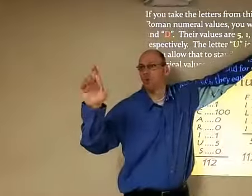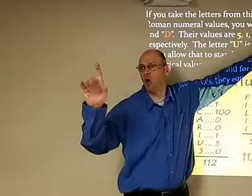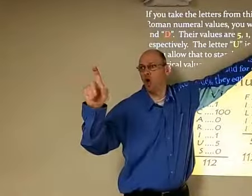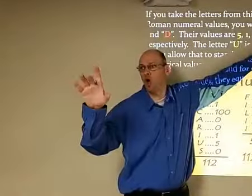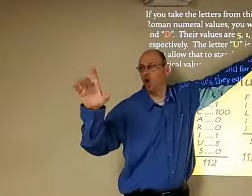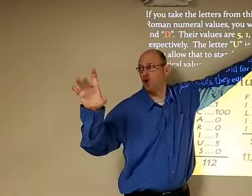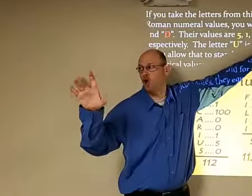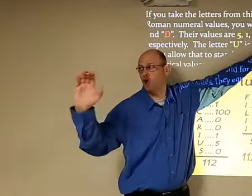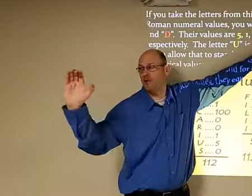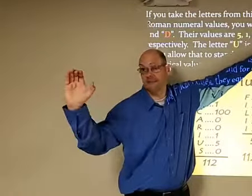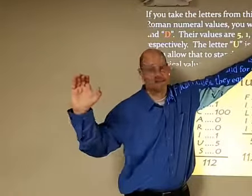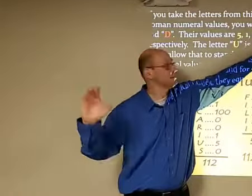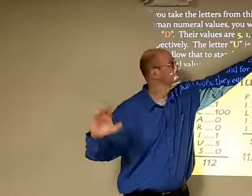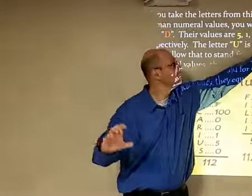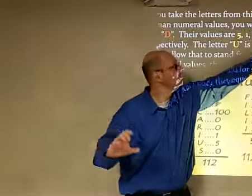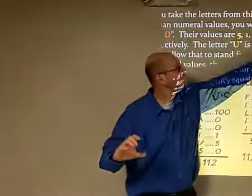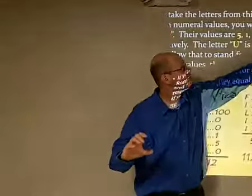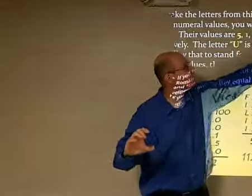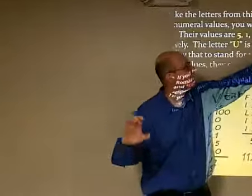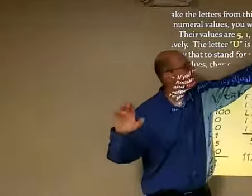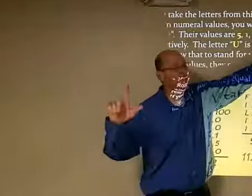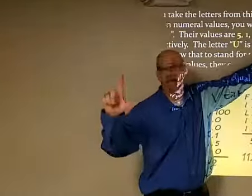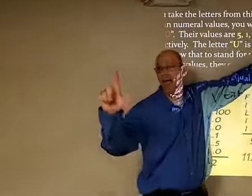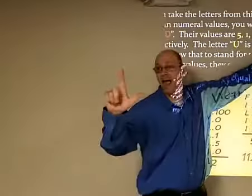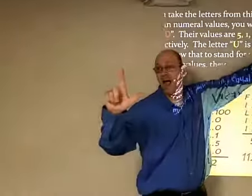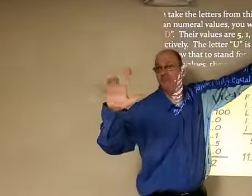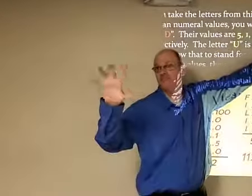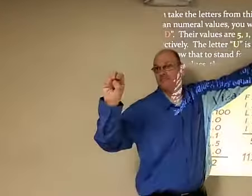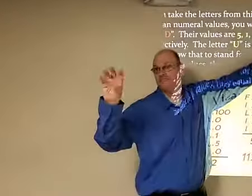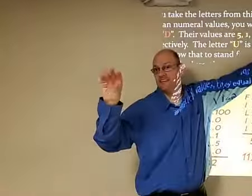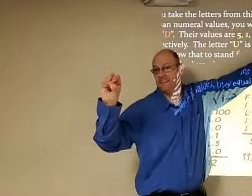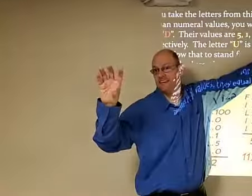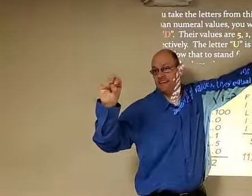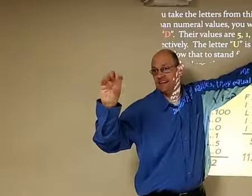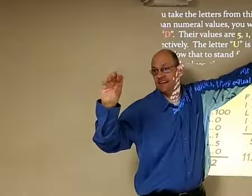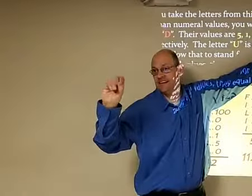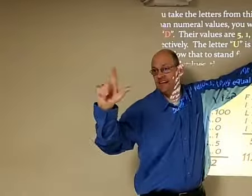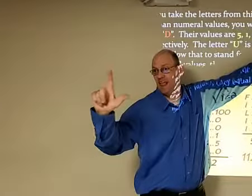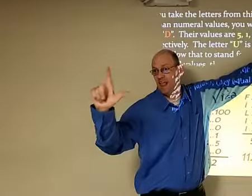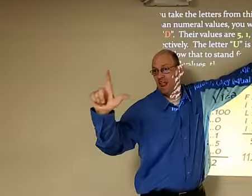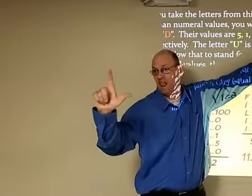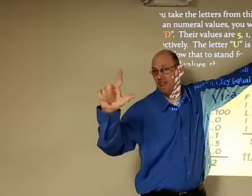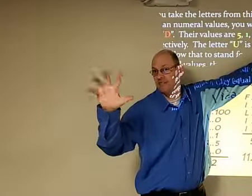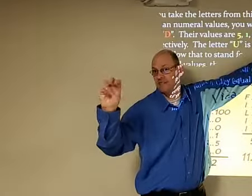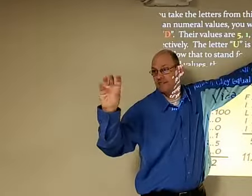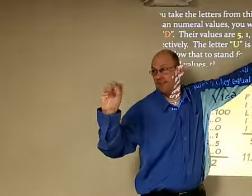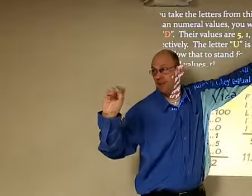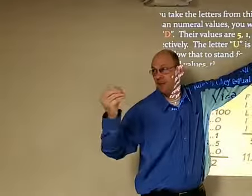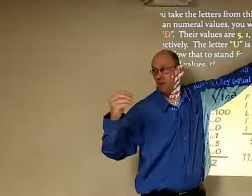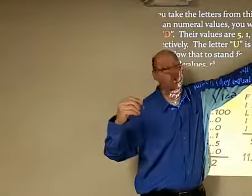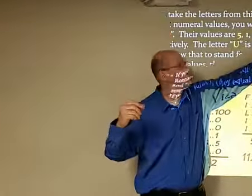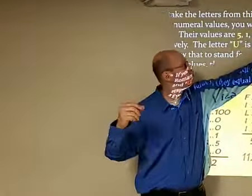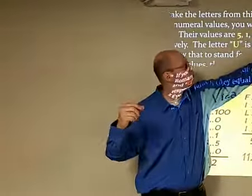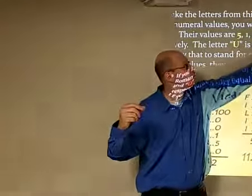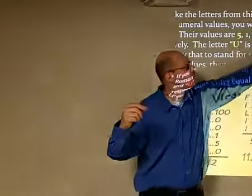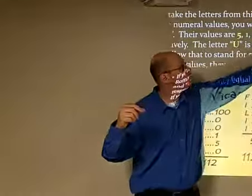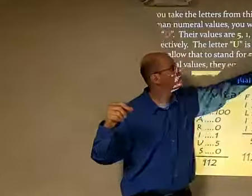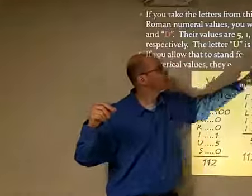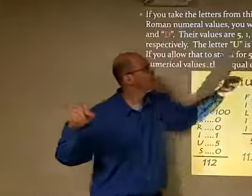are 5, 1 and 100 50 and